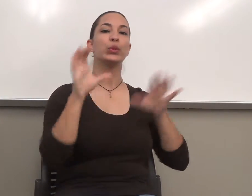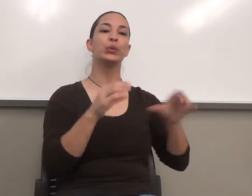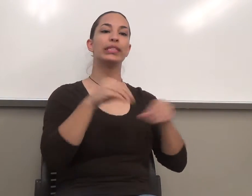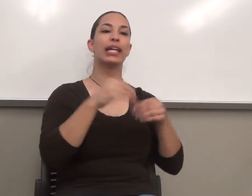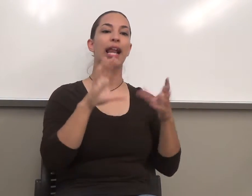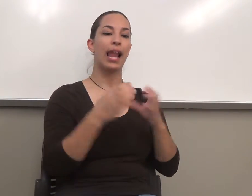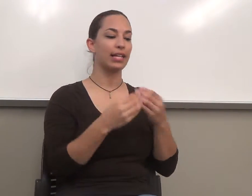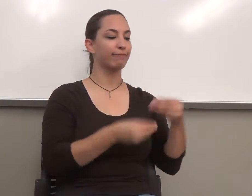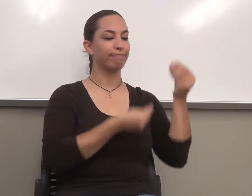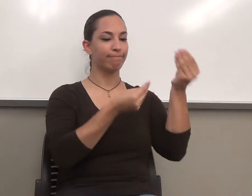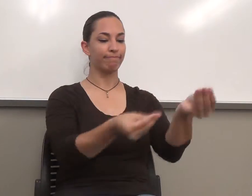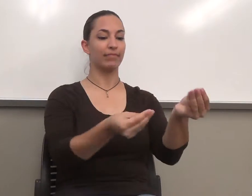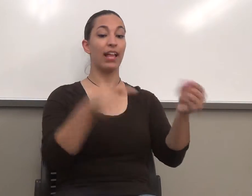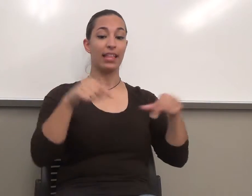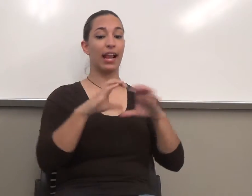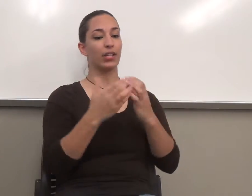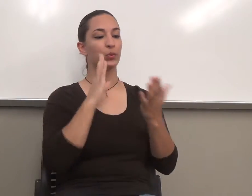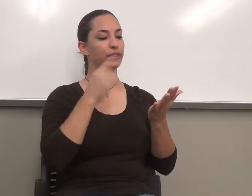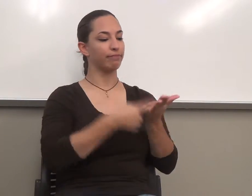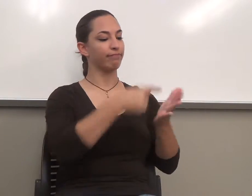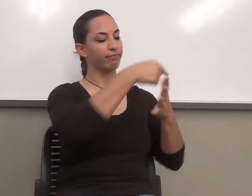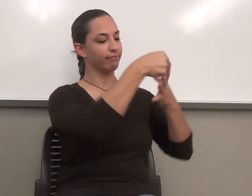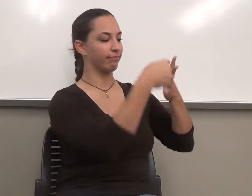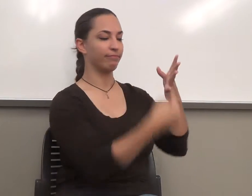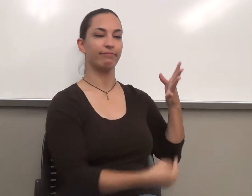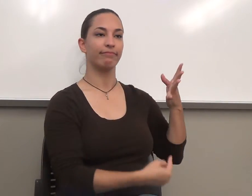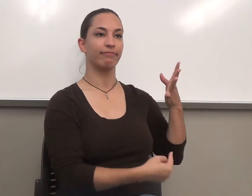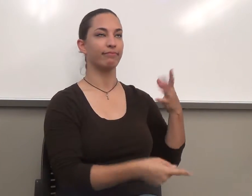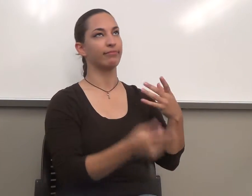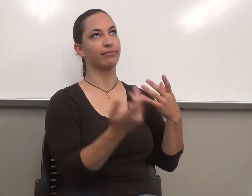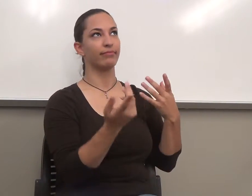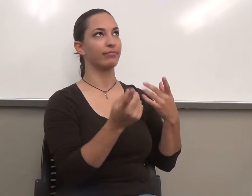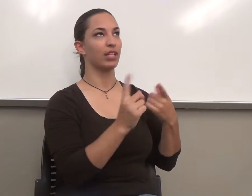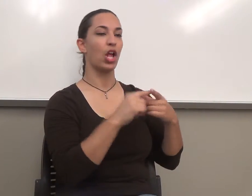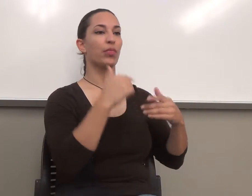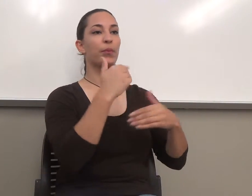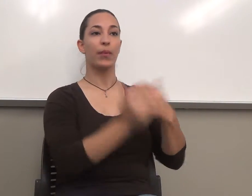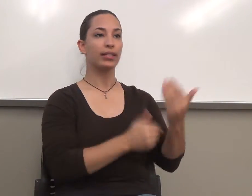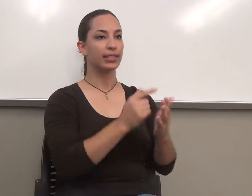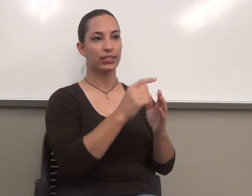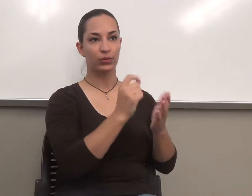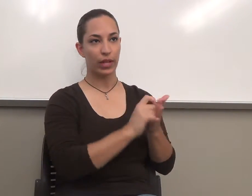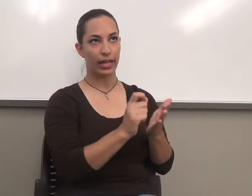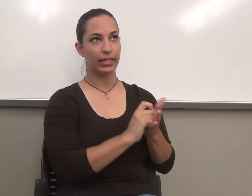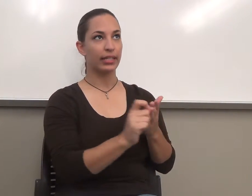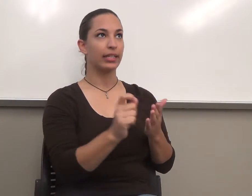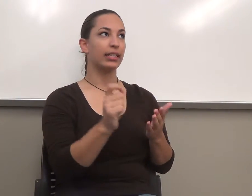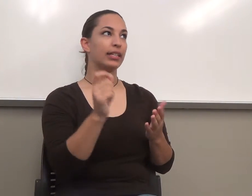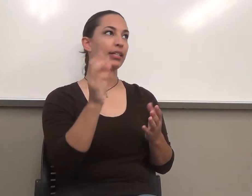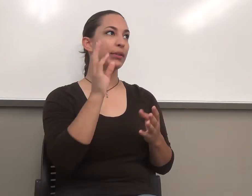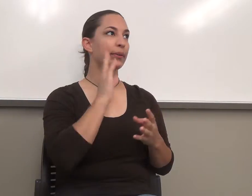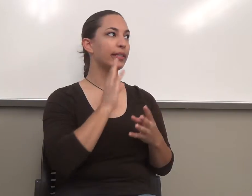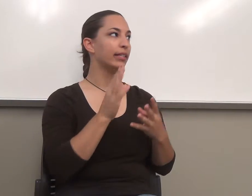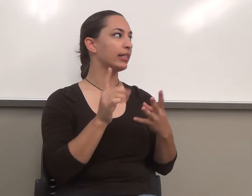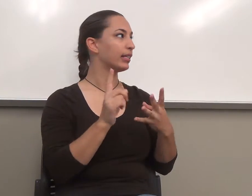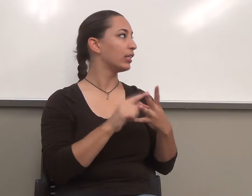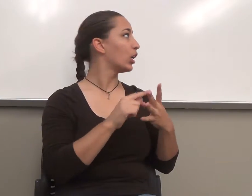Here's what this class will cover. It's going to cover the process of writing. It's going to cover writing for